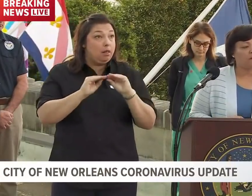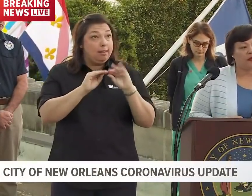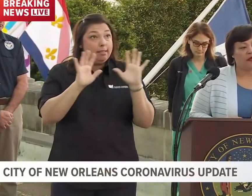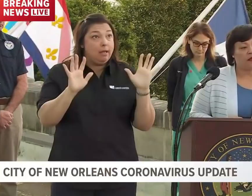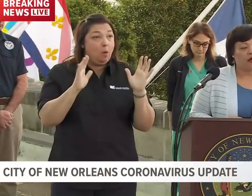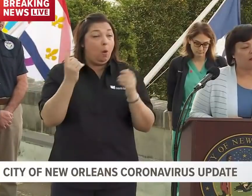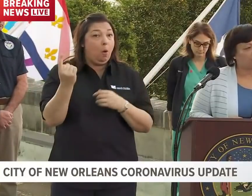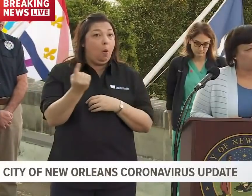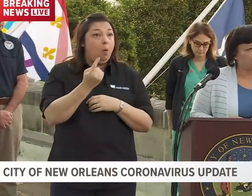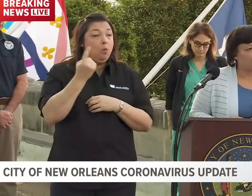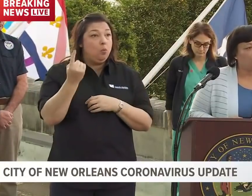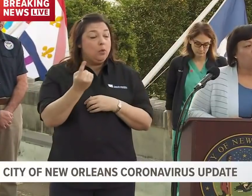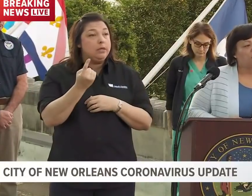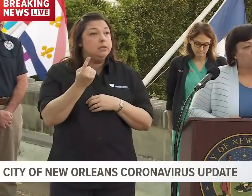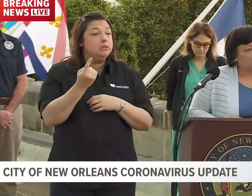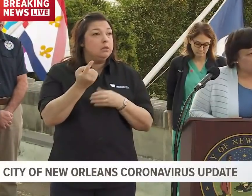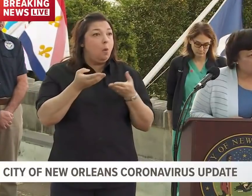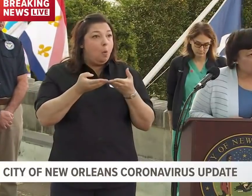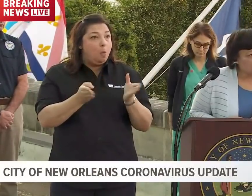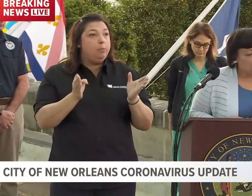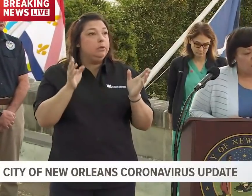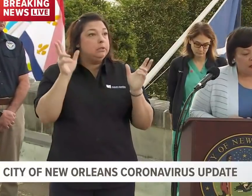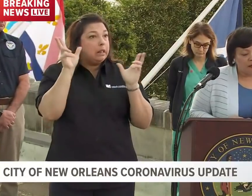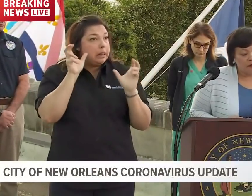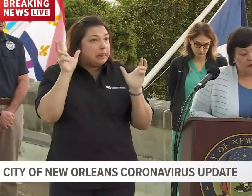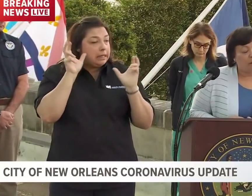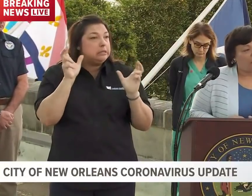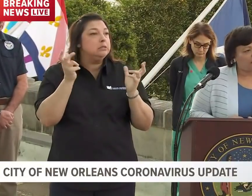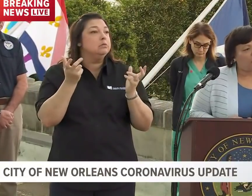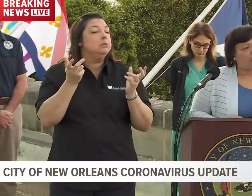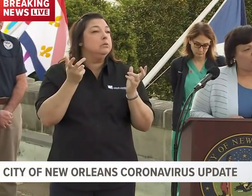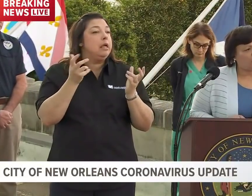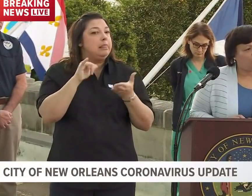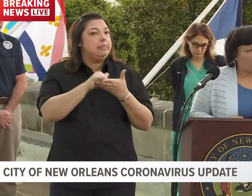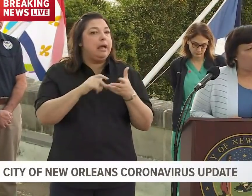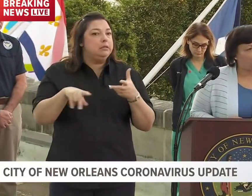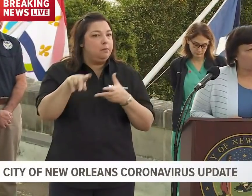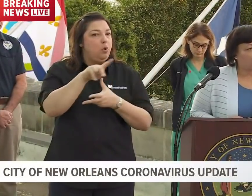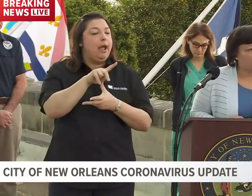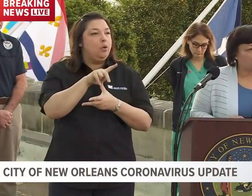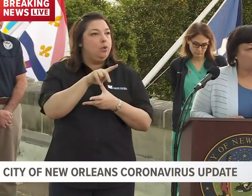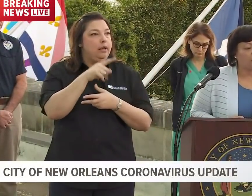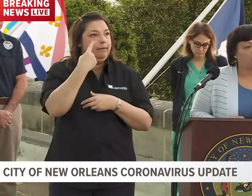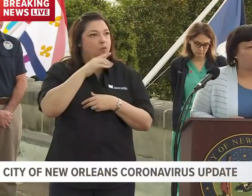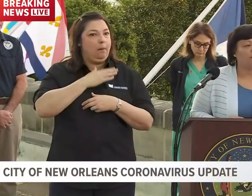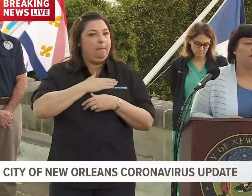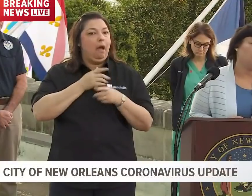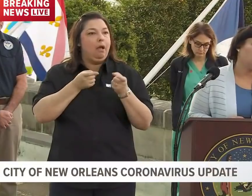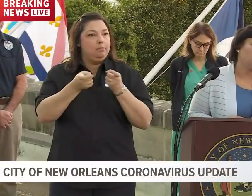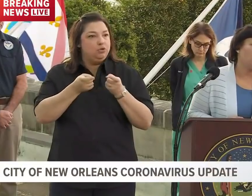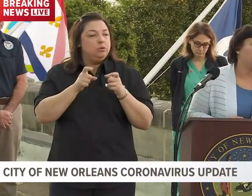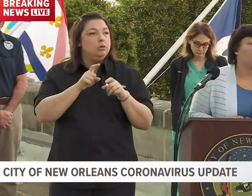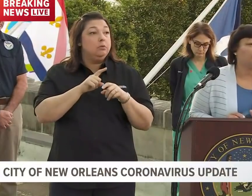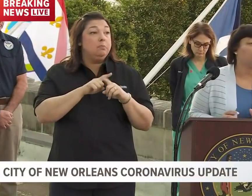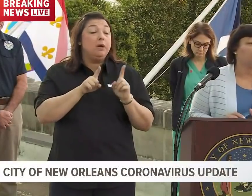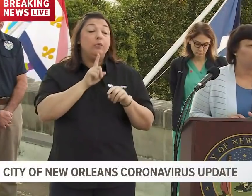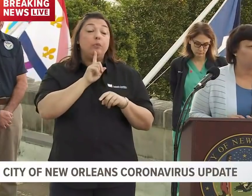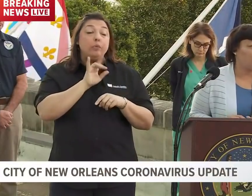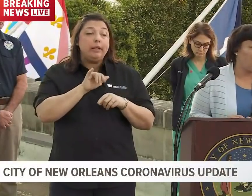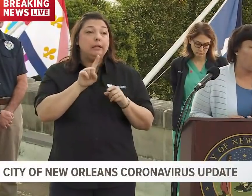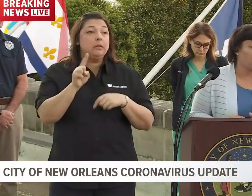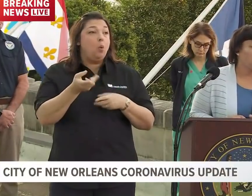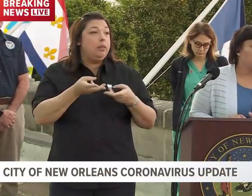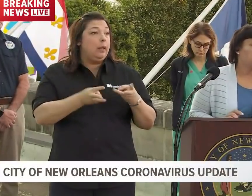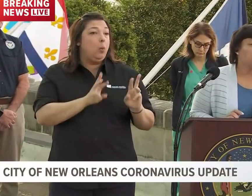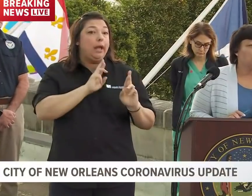always being accessible to listen is a priority for my administration. But it's going to be the only way that we can really